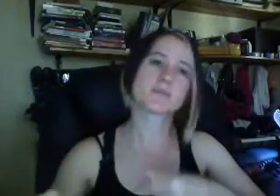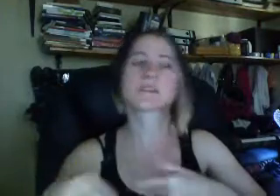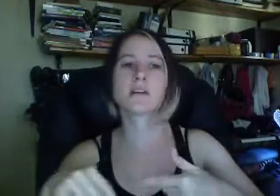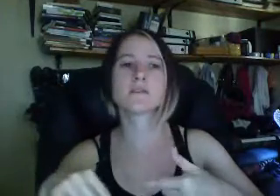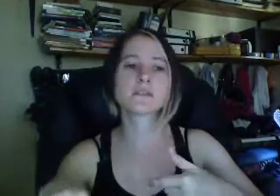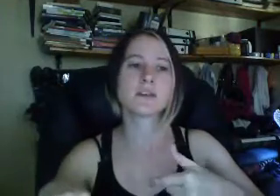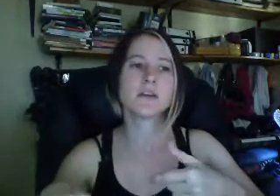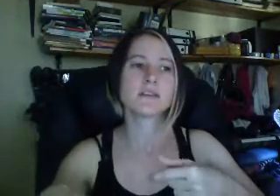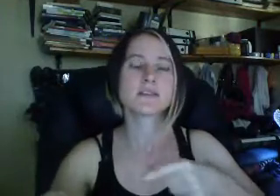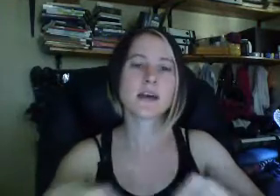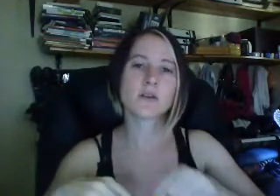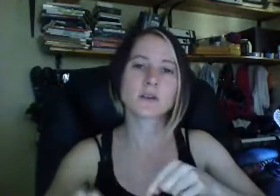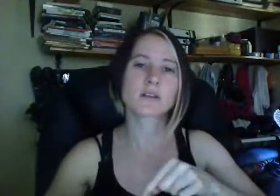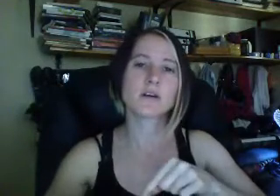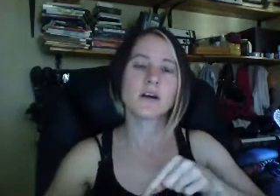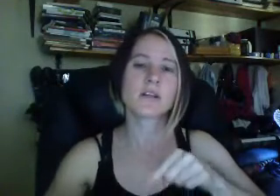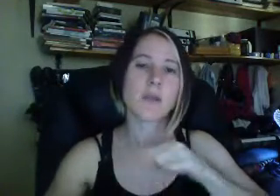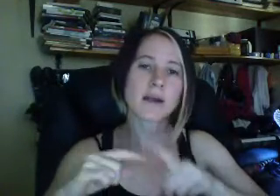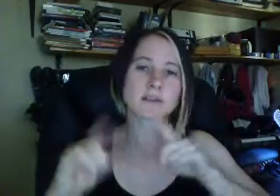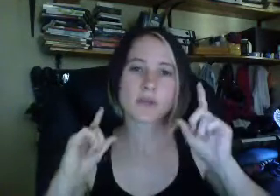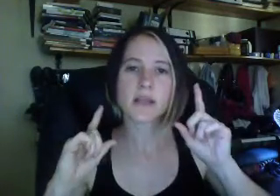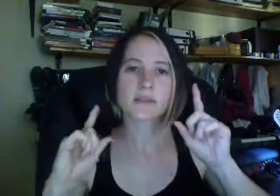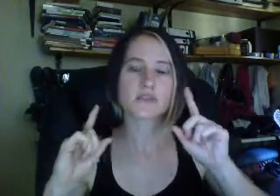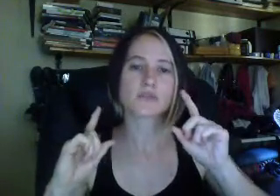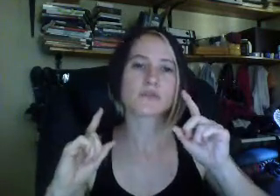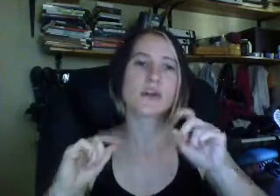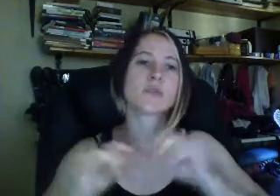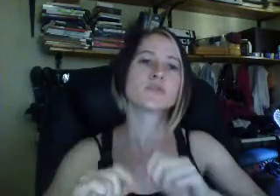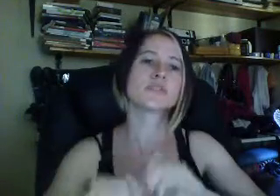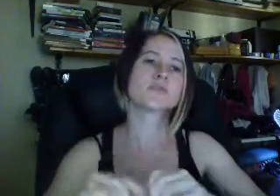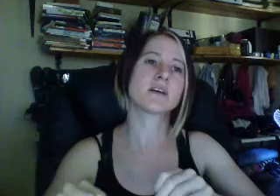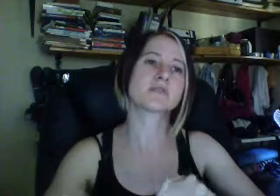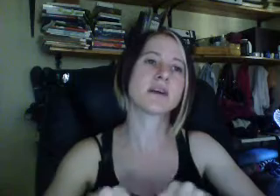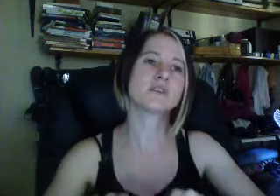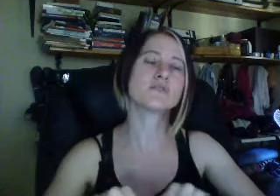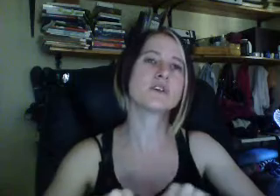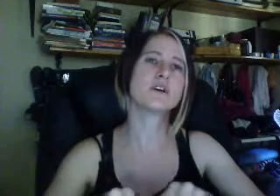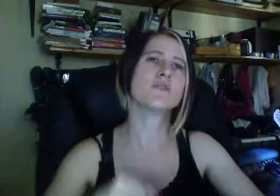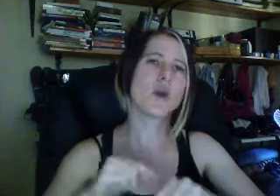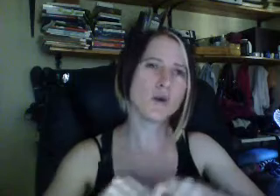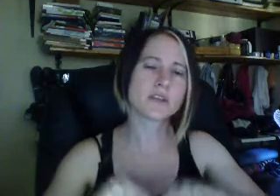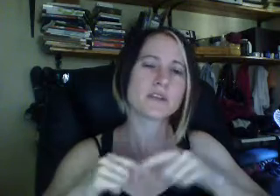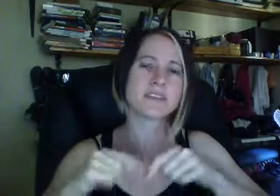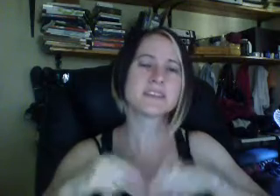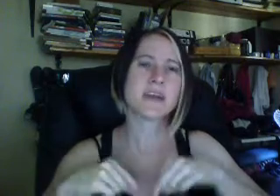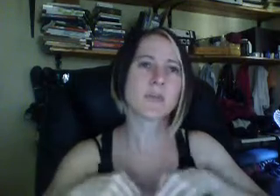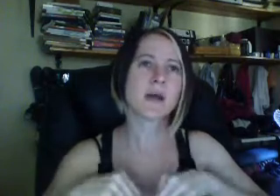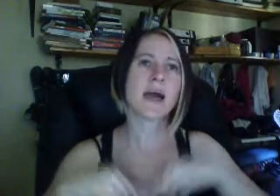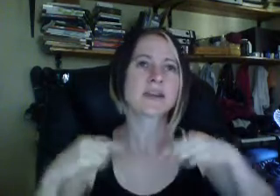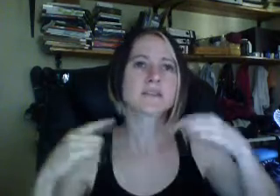themselves, this is how little the mind is really understood, the person themselves, they don't know that it is them as